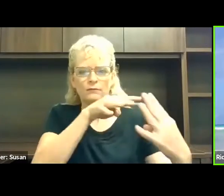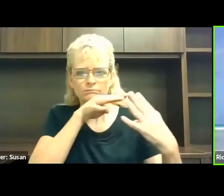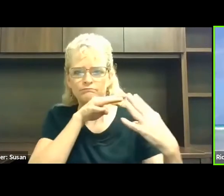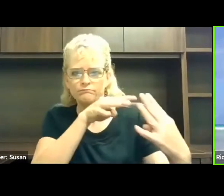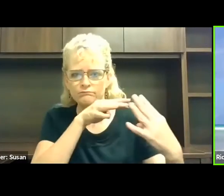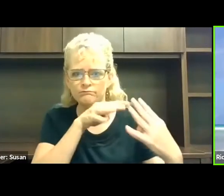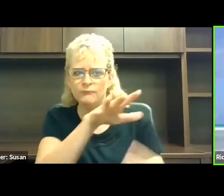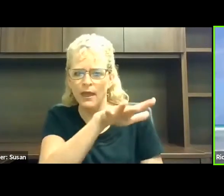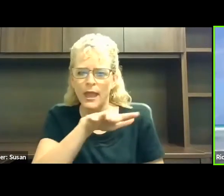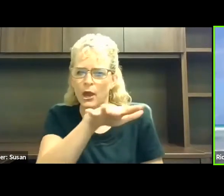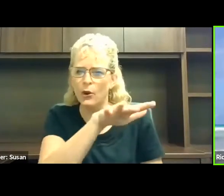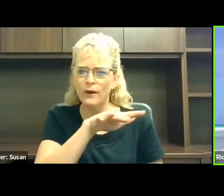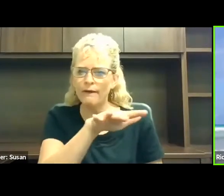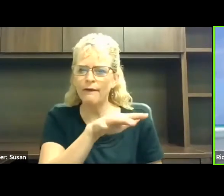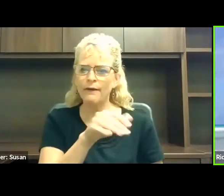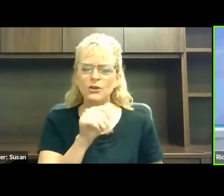learned.